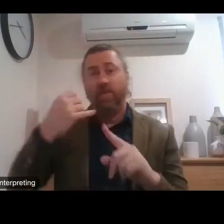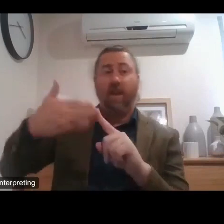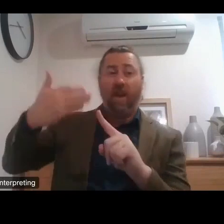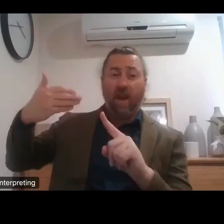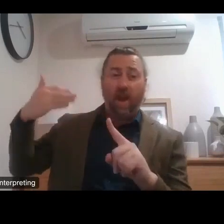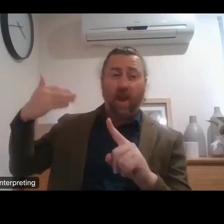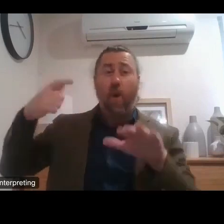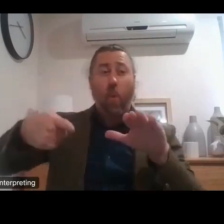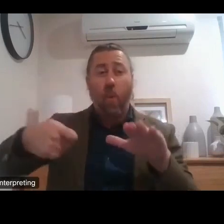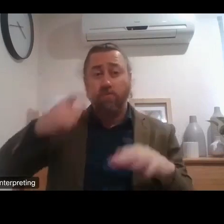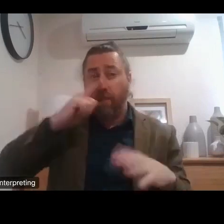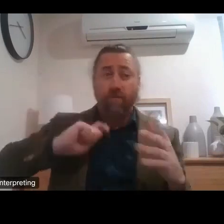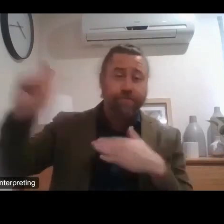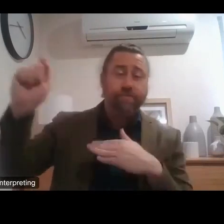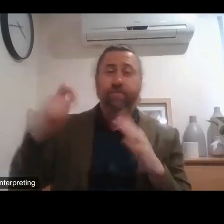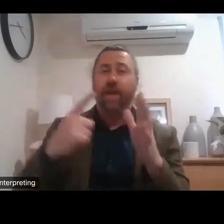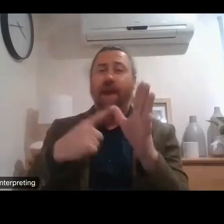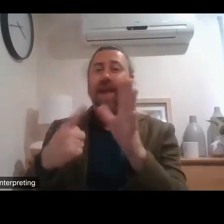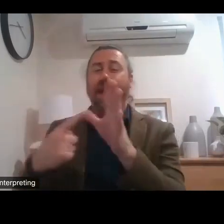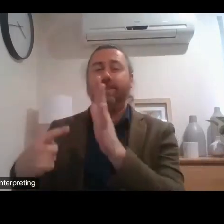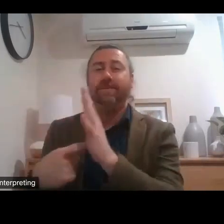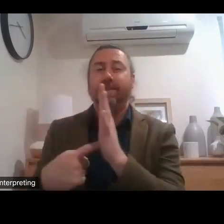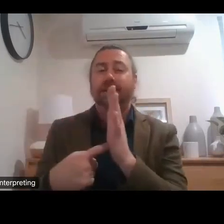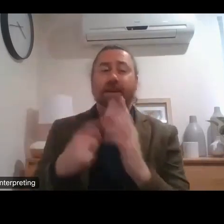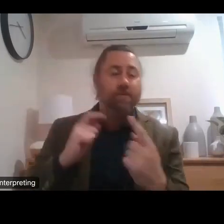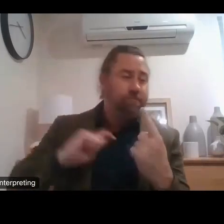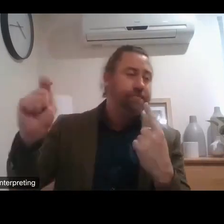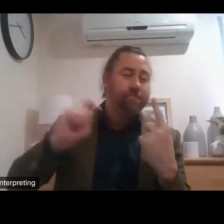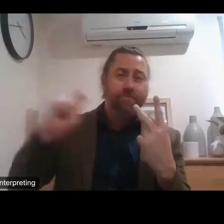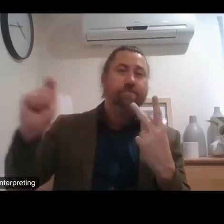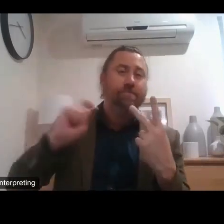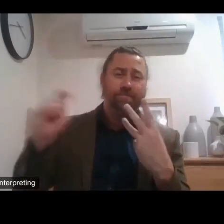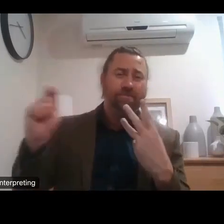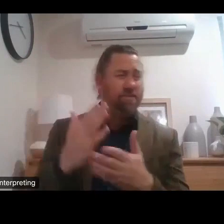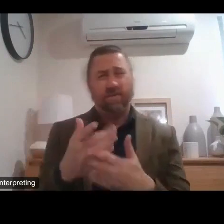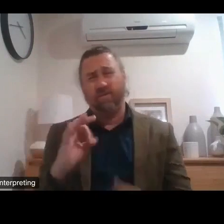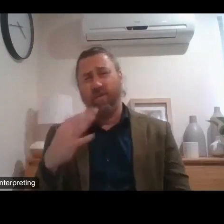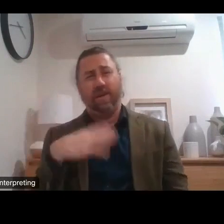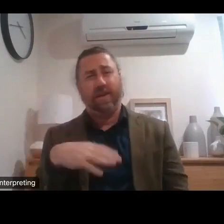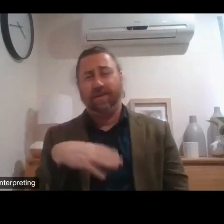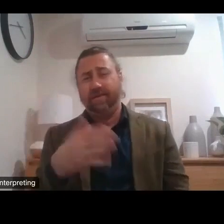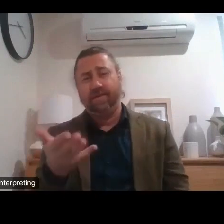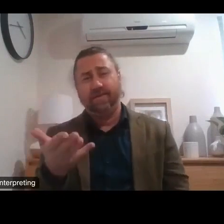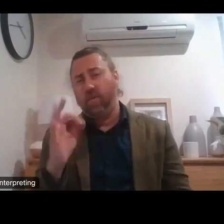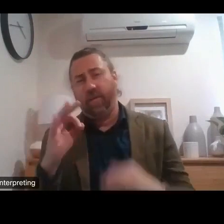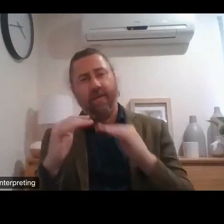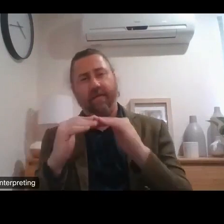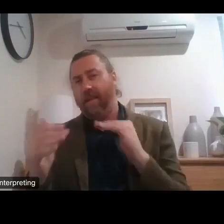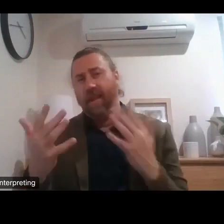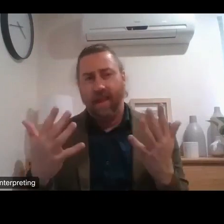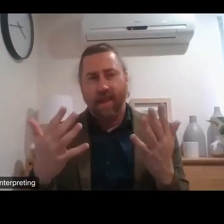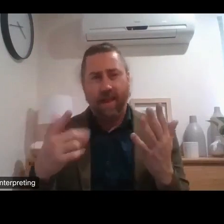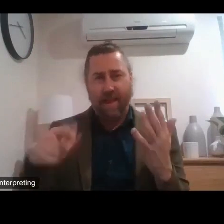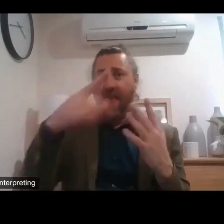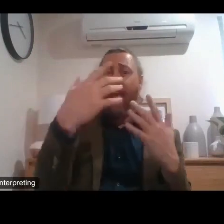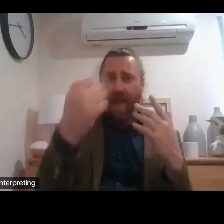people who've had to go to the AAT, many of whom for decisions which really they should never have had to go to court to get there to maintain what they had. So